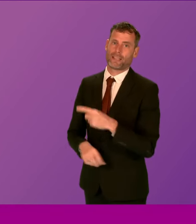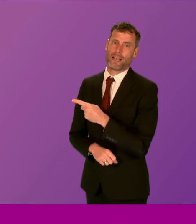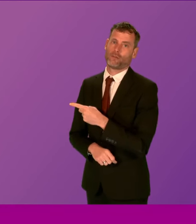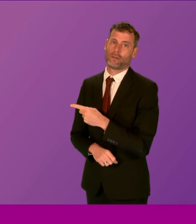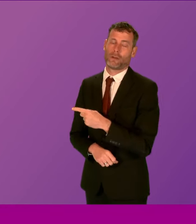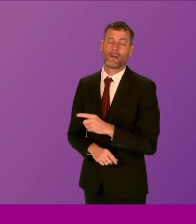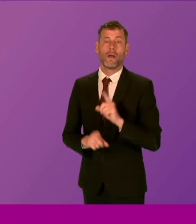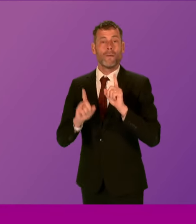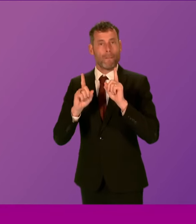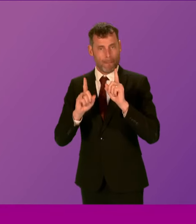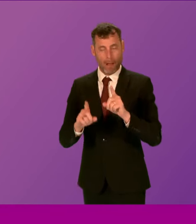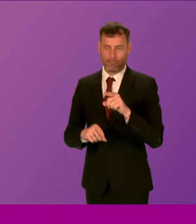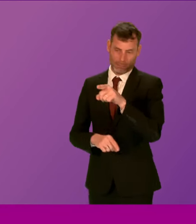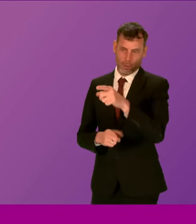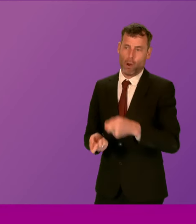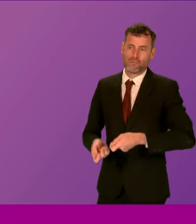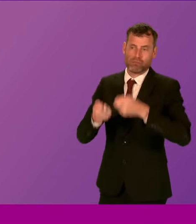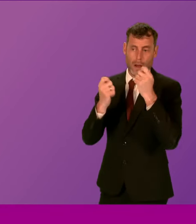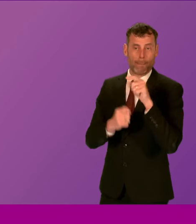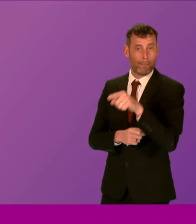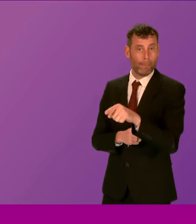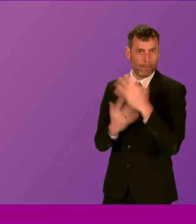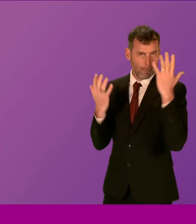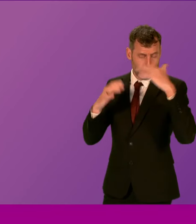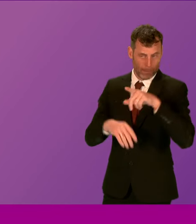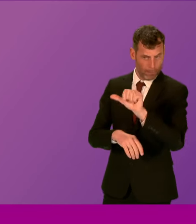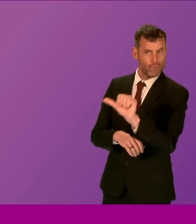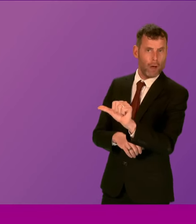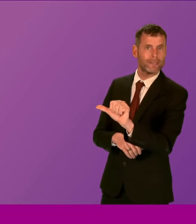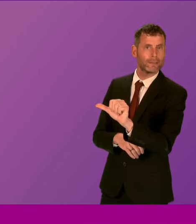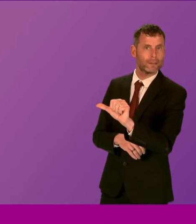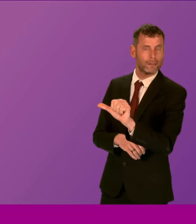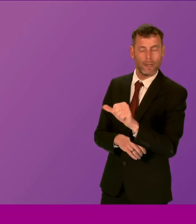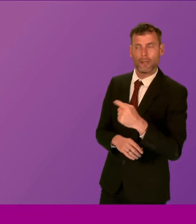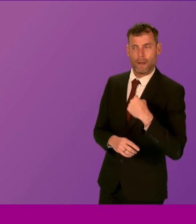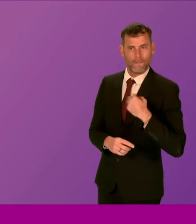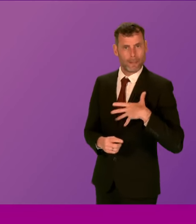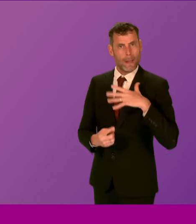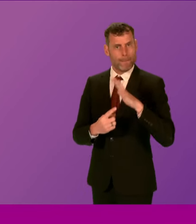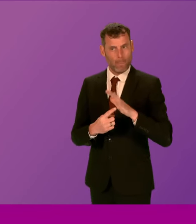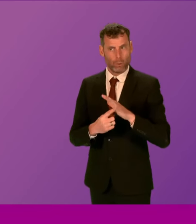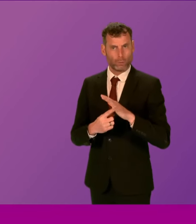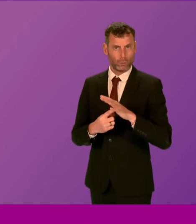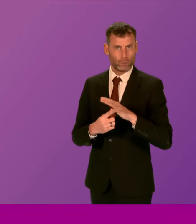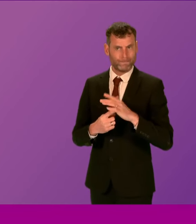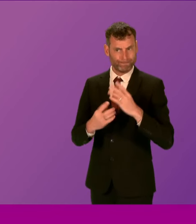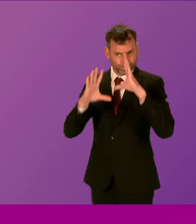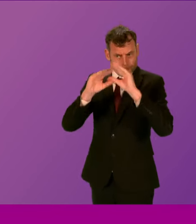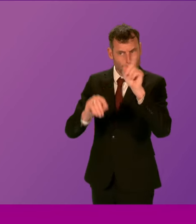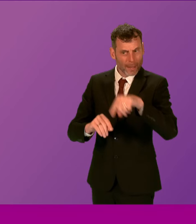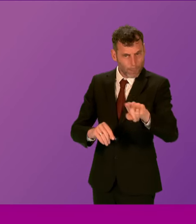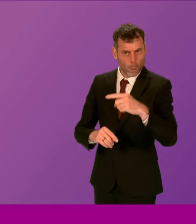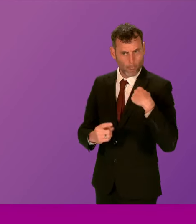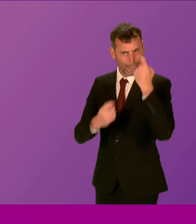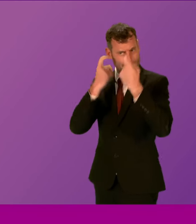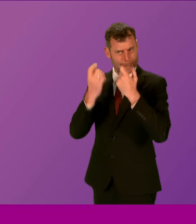I go back to the point that John Swinney was rightly raising around reassurances from the community. I'll raise that with Police Scotland. But I'm certain Police Scotland will do everything